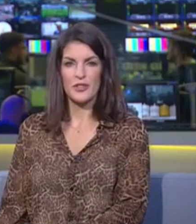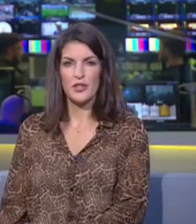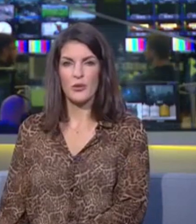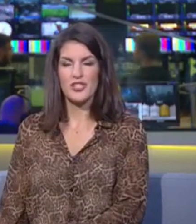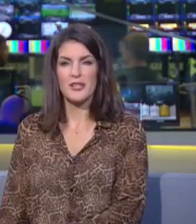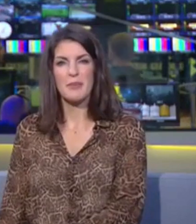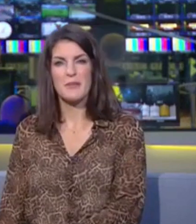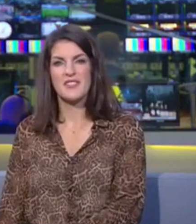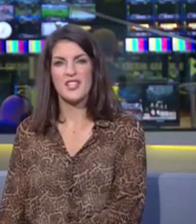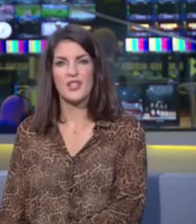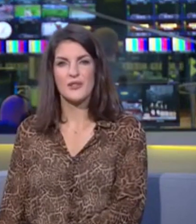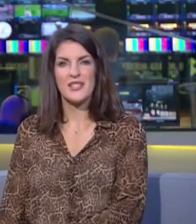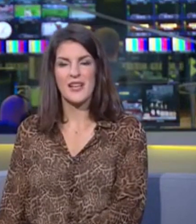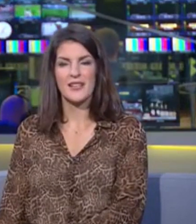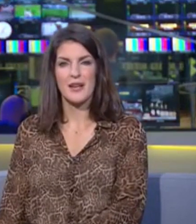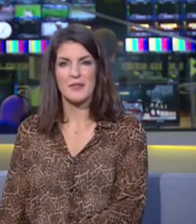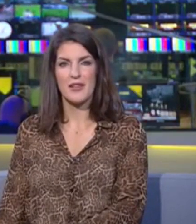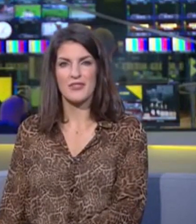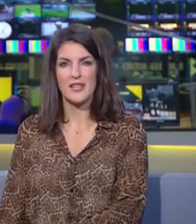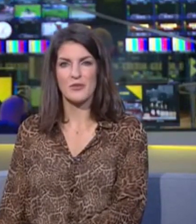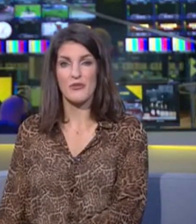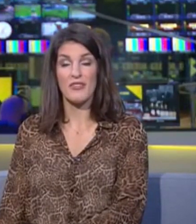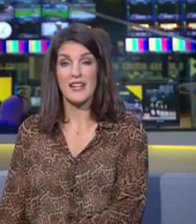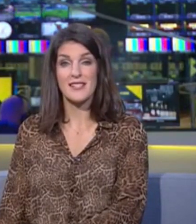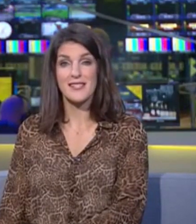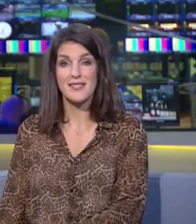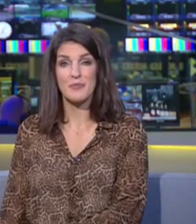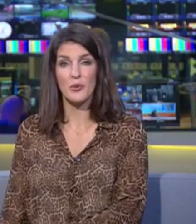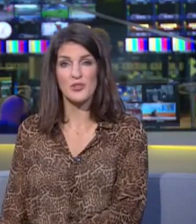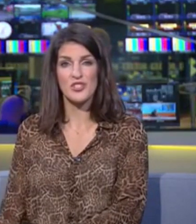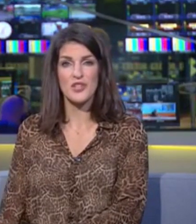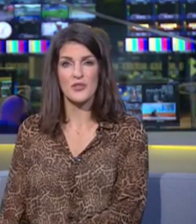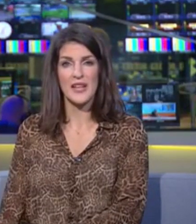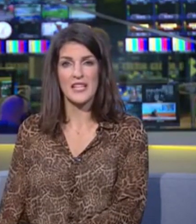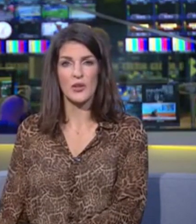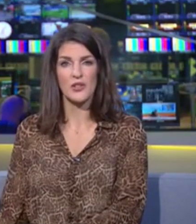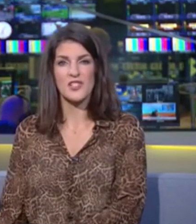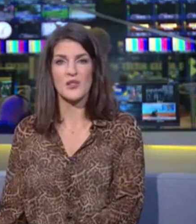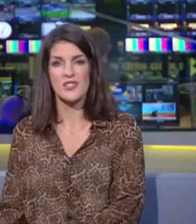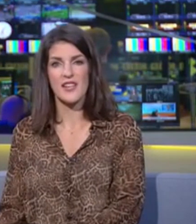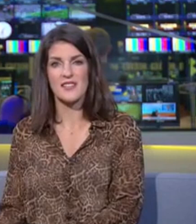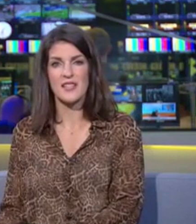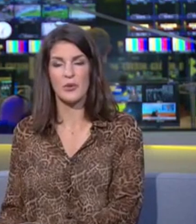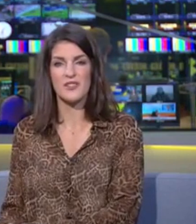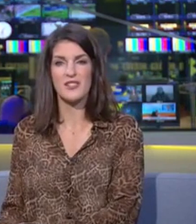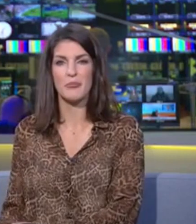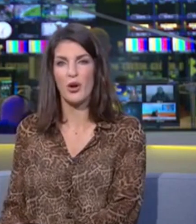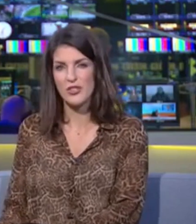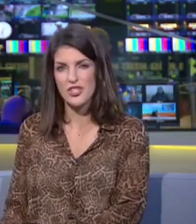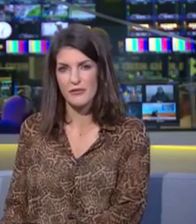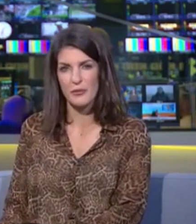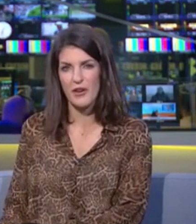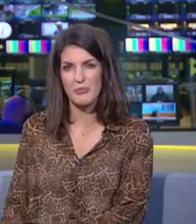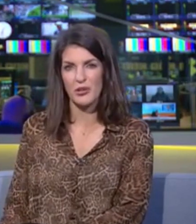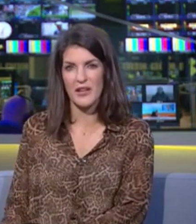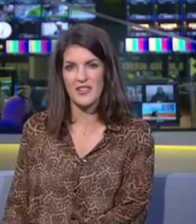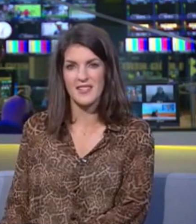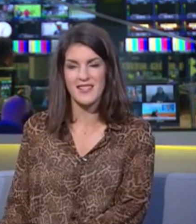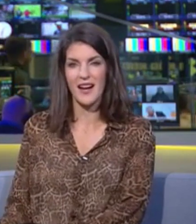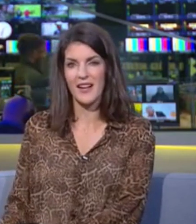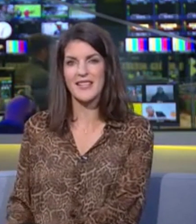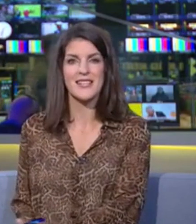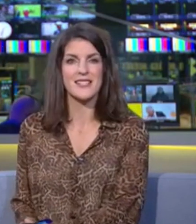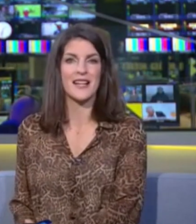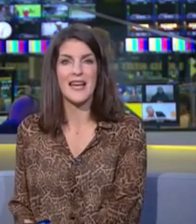Good afternoon. You're watching BBC News, and I'm Catherine Downs with your very latest sports news. Fernando Alonso says he wants an apology from Red Bull